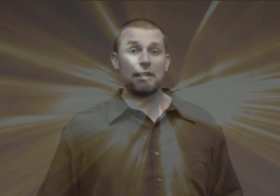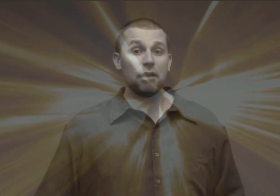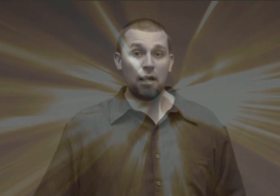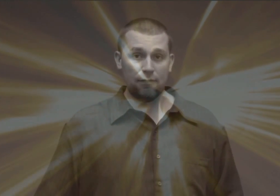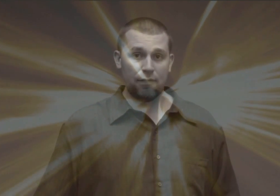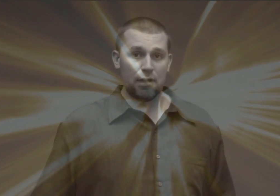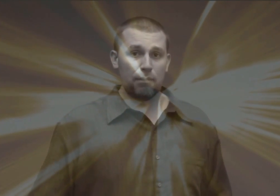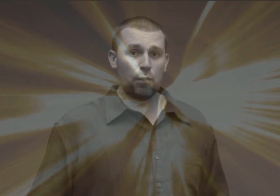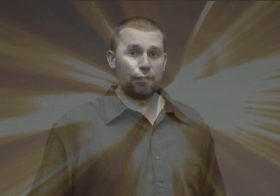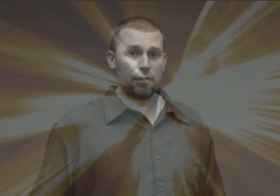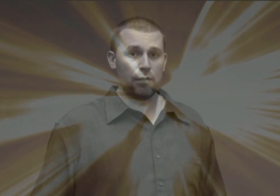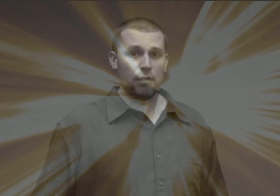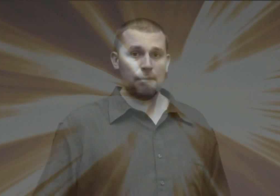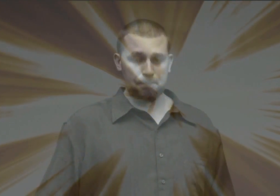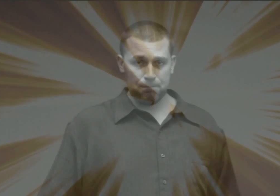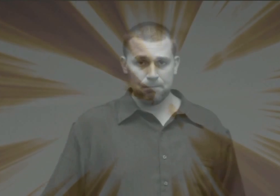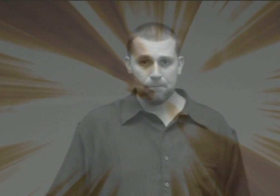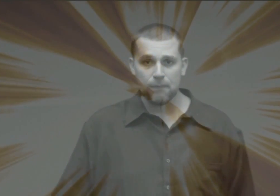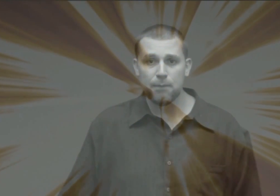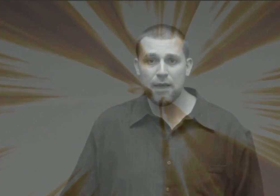and love be with you. Amen.